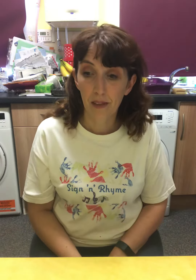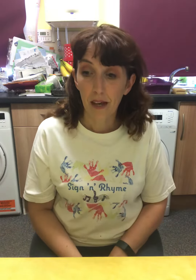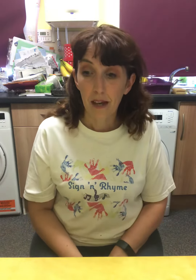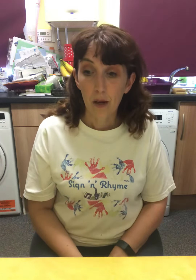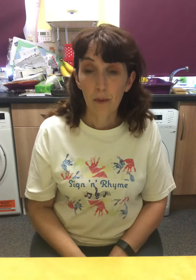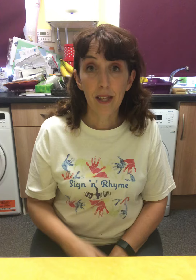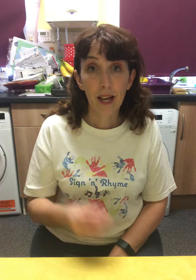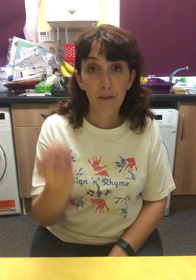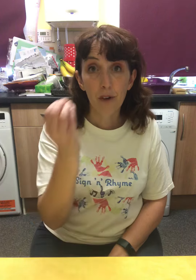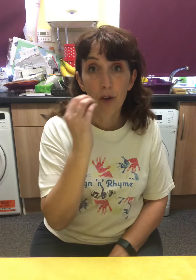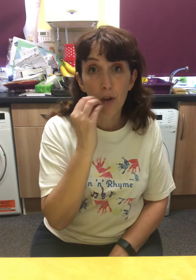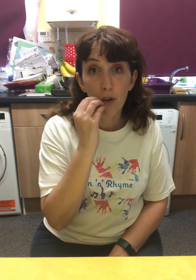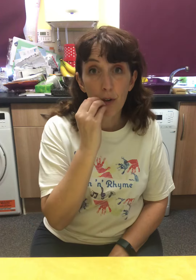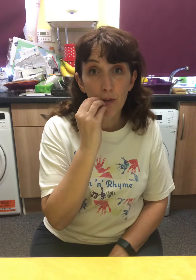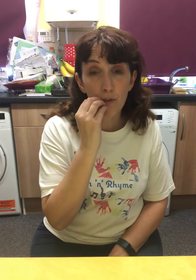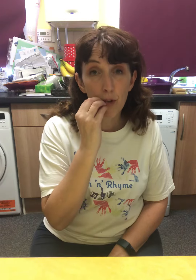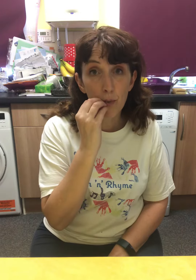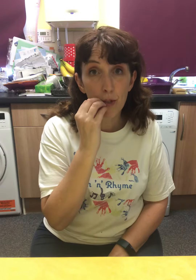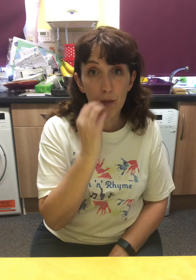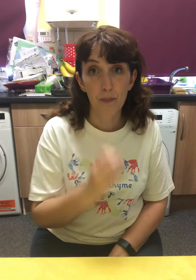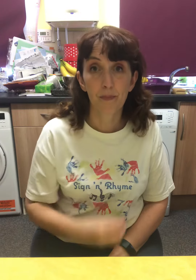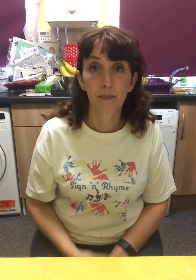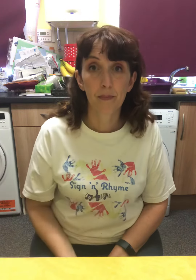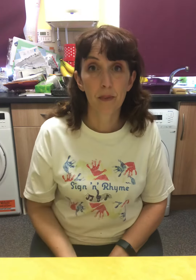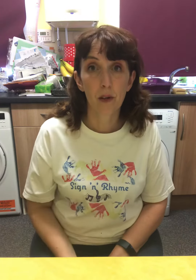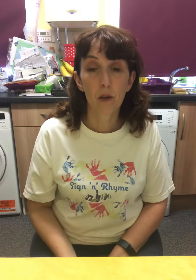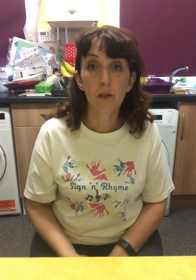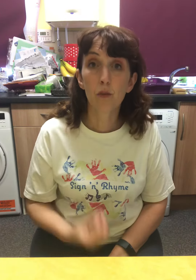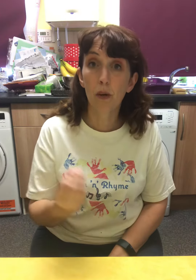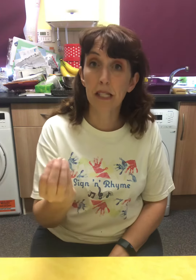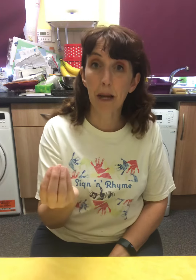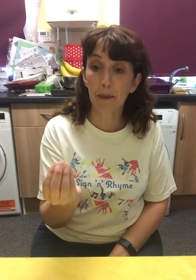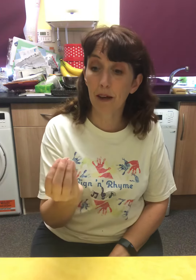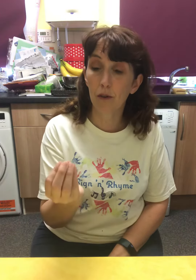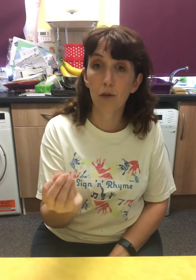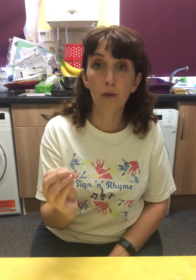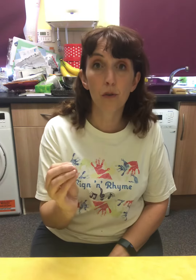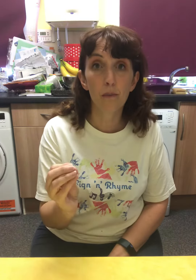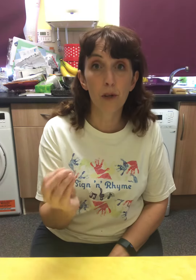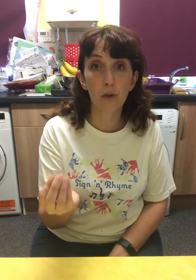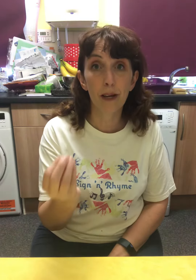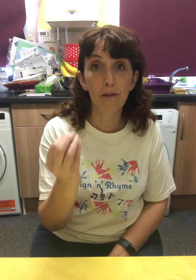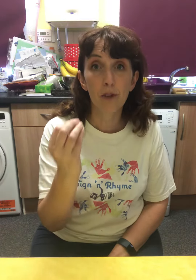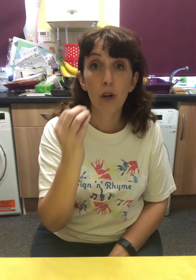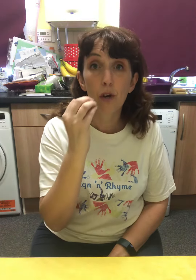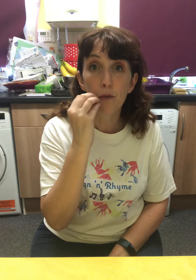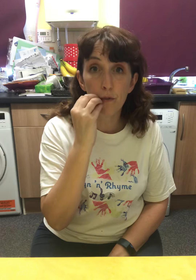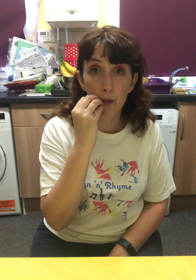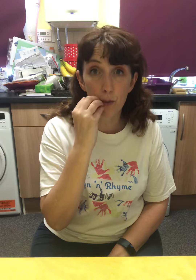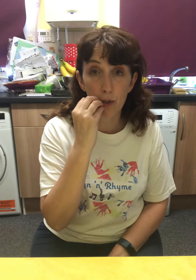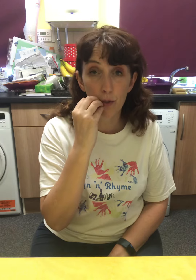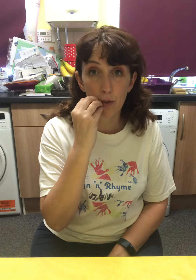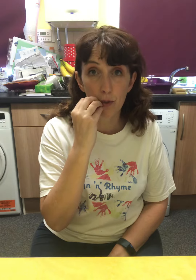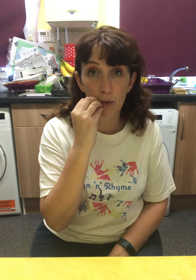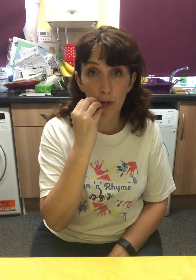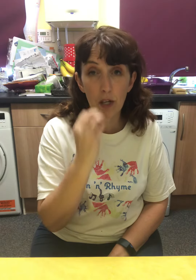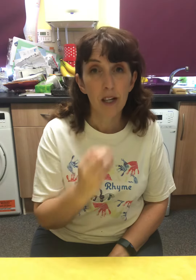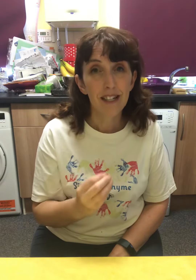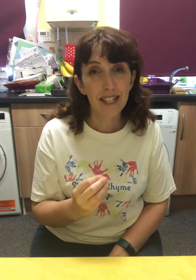We then have FOOD. Just one tap there at your mouth. FOOD. To